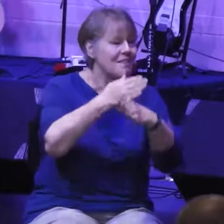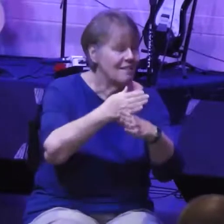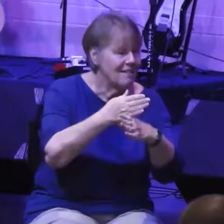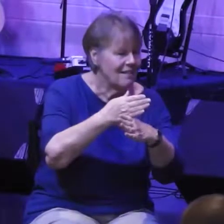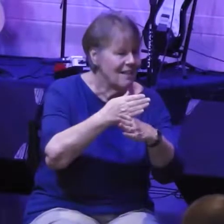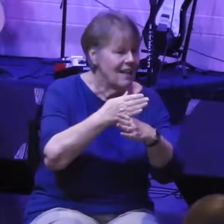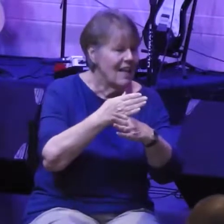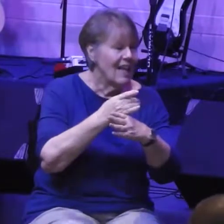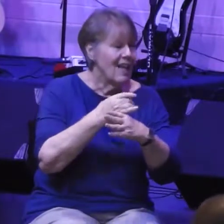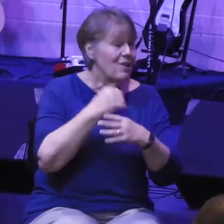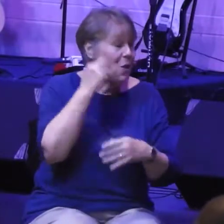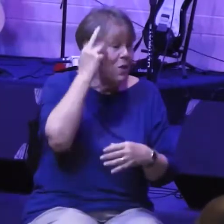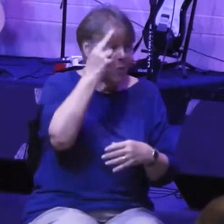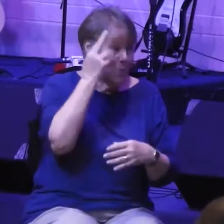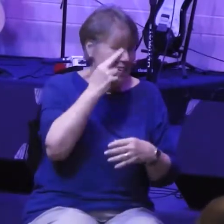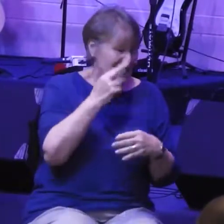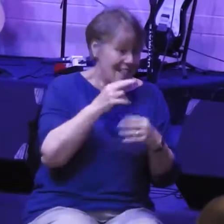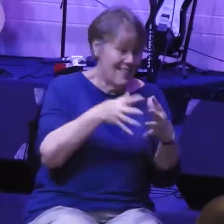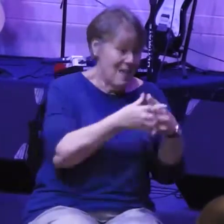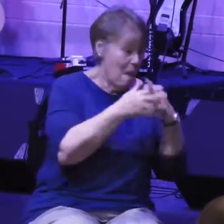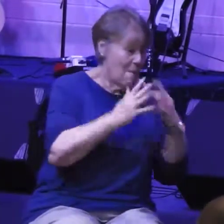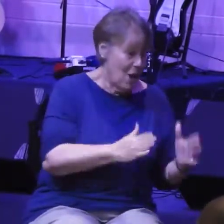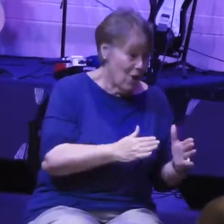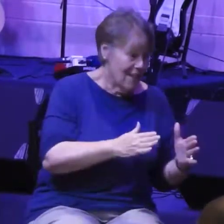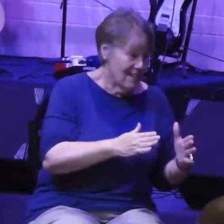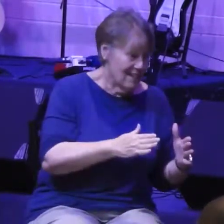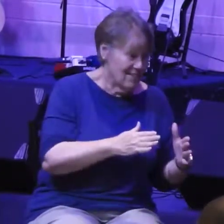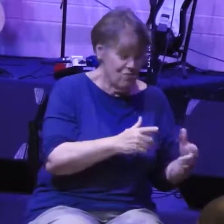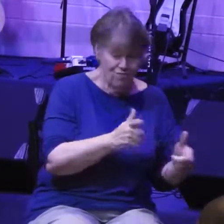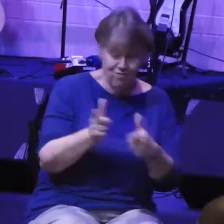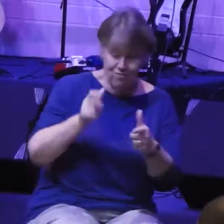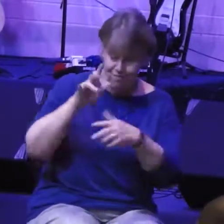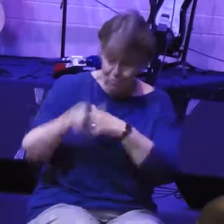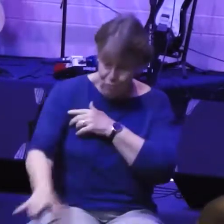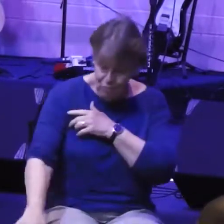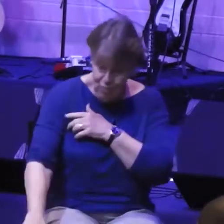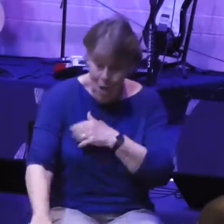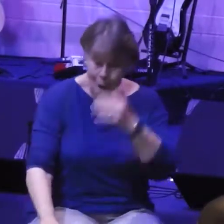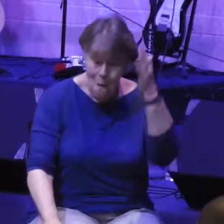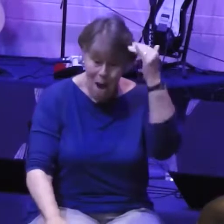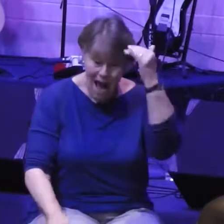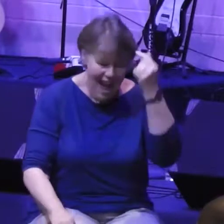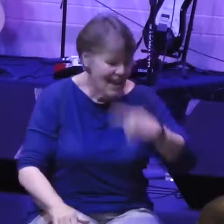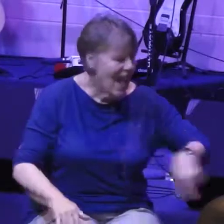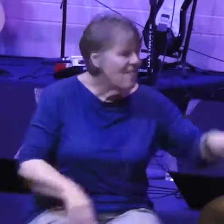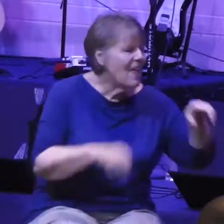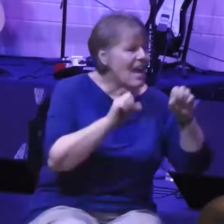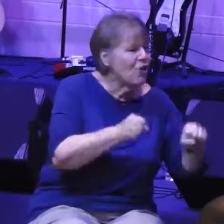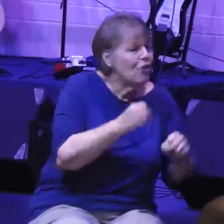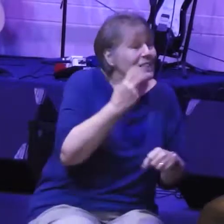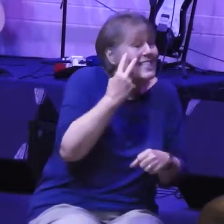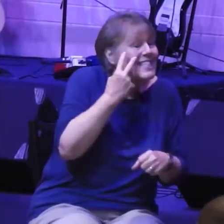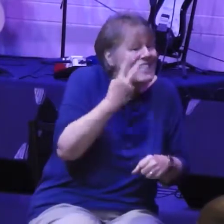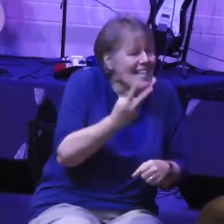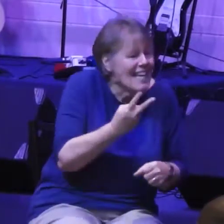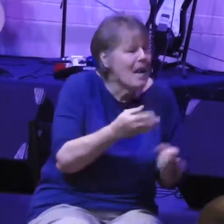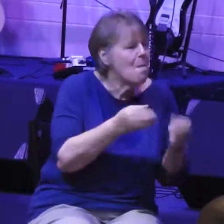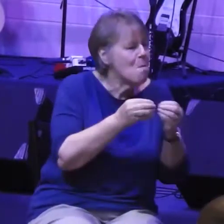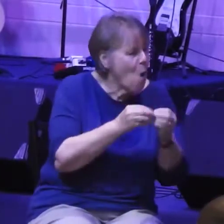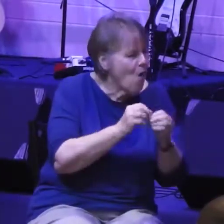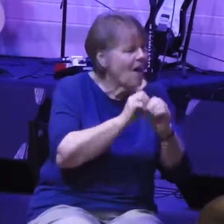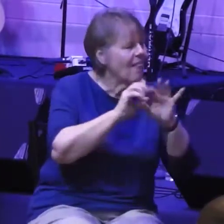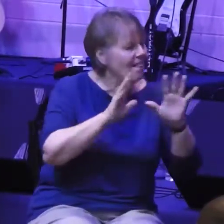shot down the others at a 10 to 1 ratio is because the American pilots could see more clearly